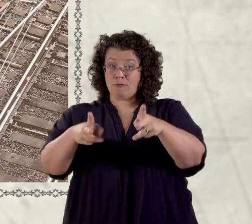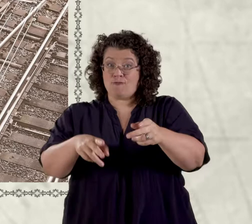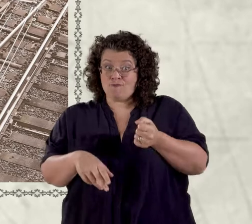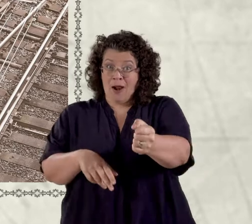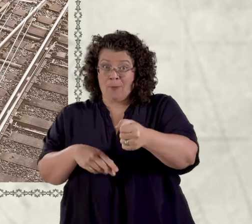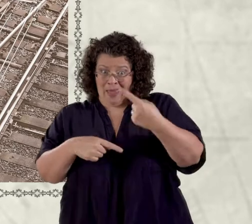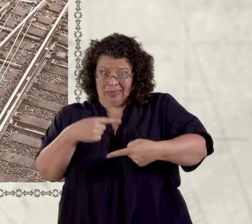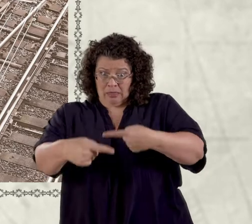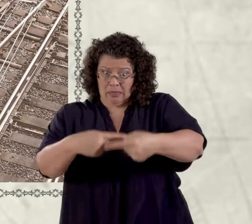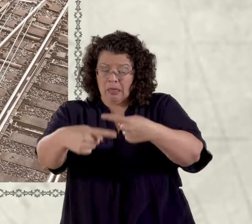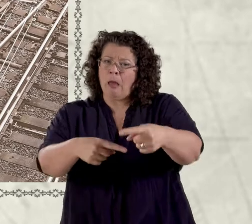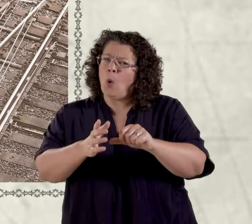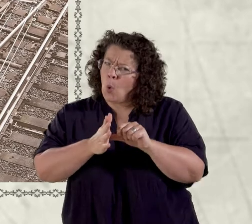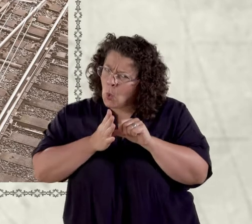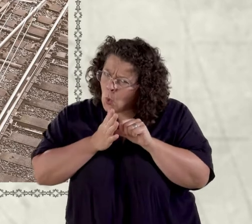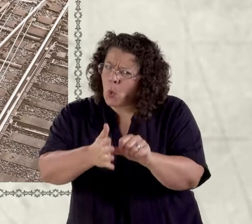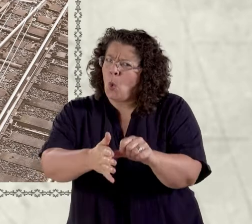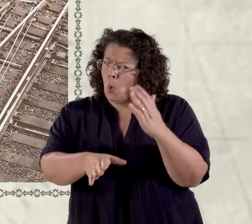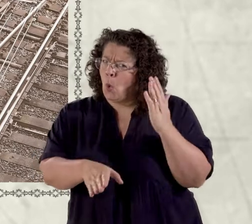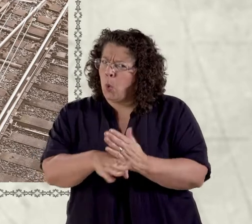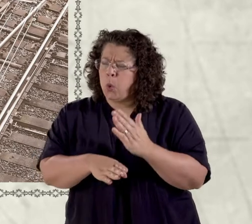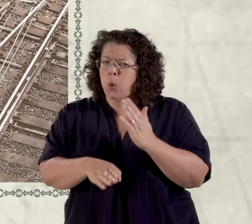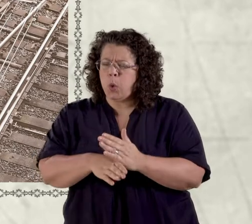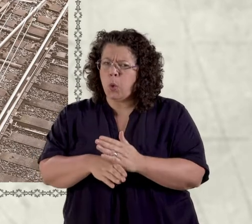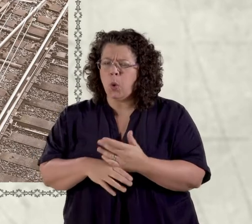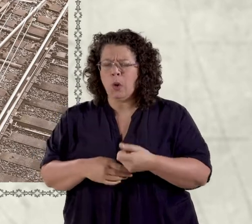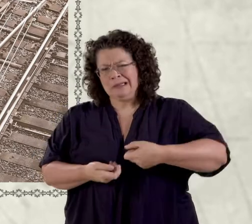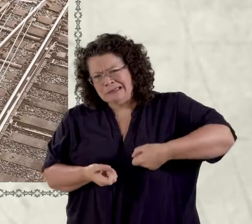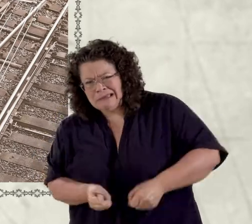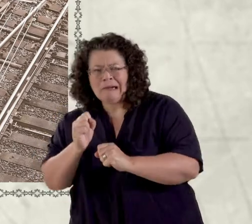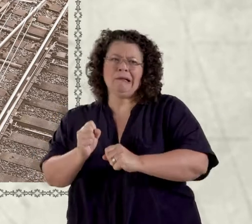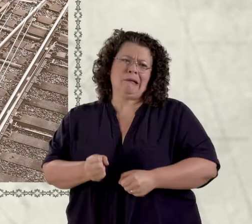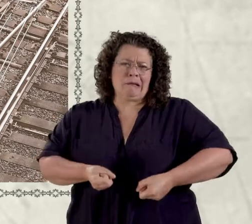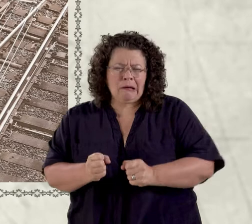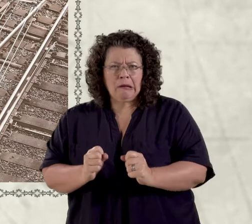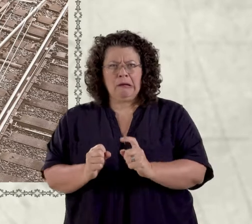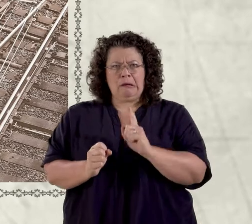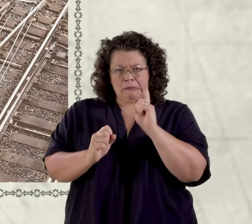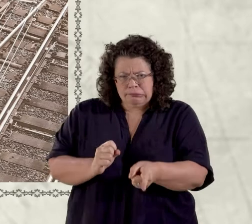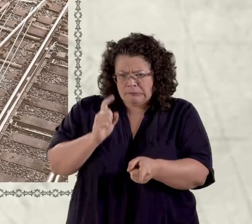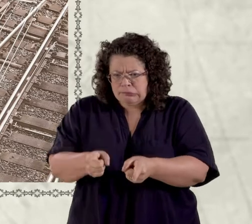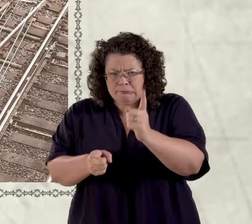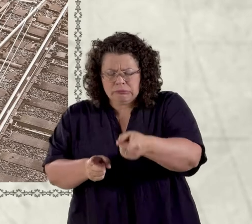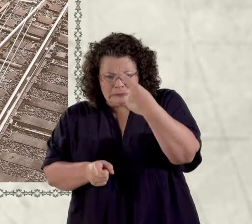of very hard work dig shift cut pull